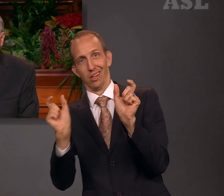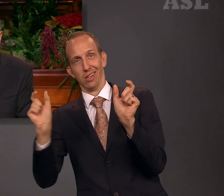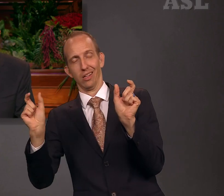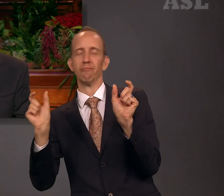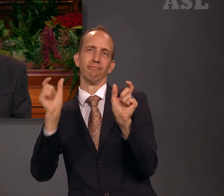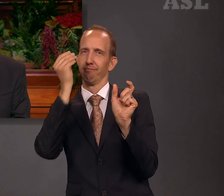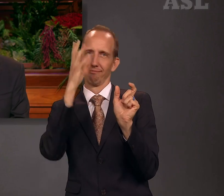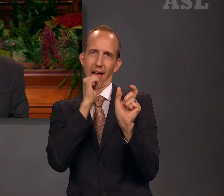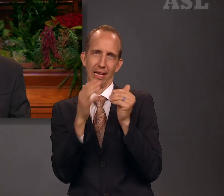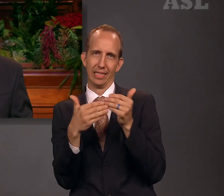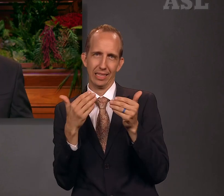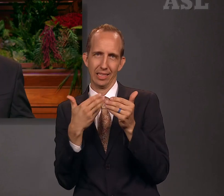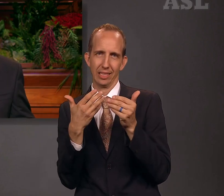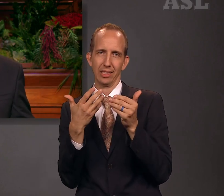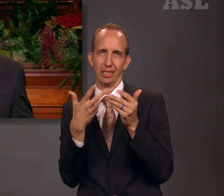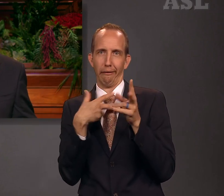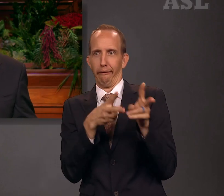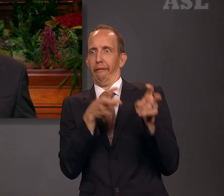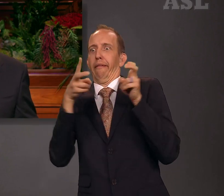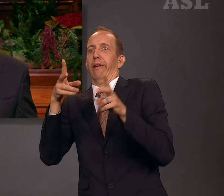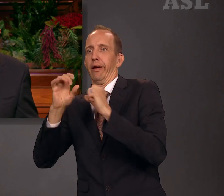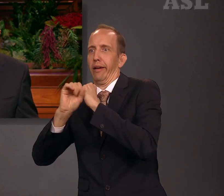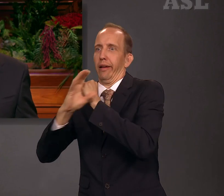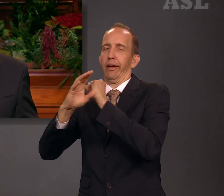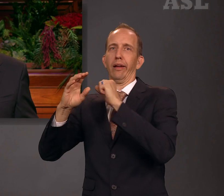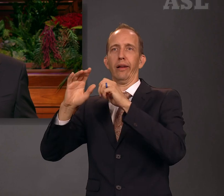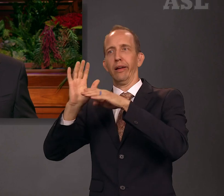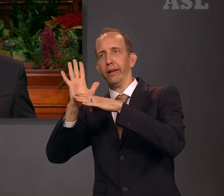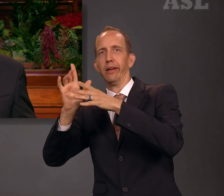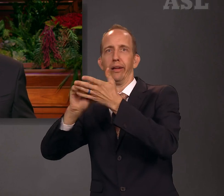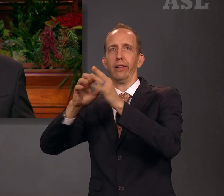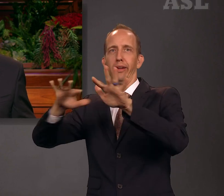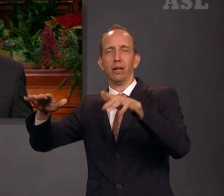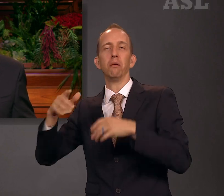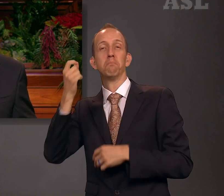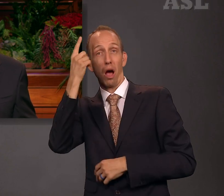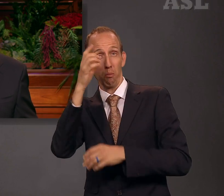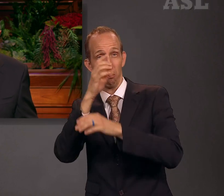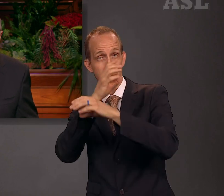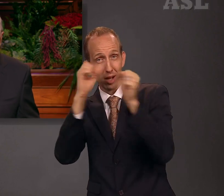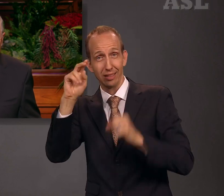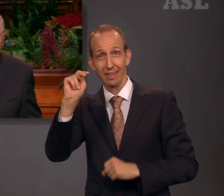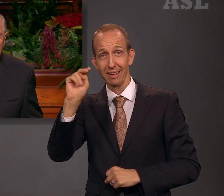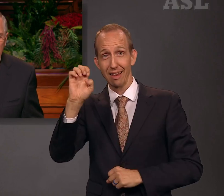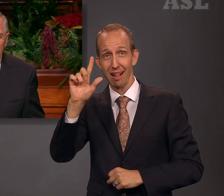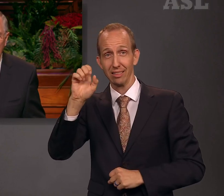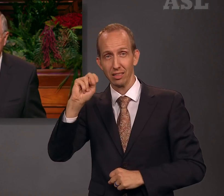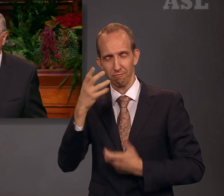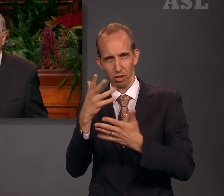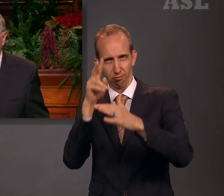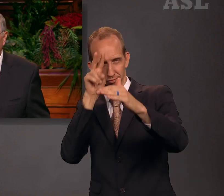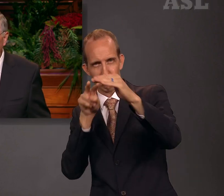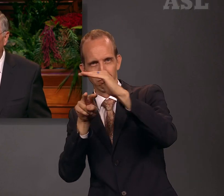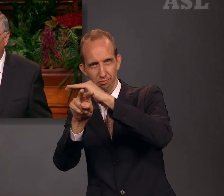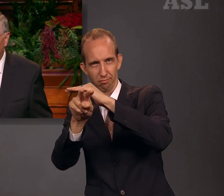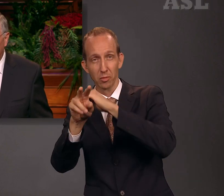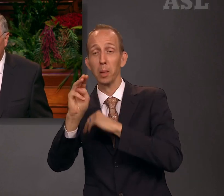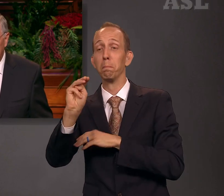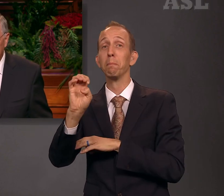but as President Nelson foretold, responsible media will be sympathetic in responding to our request.